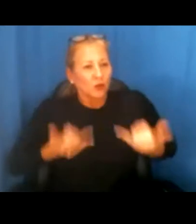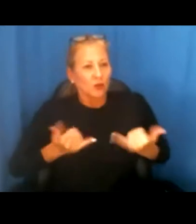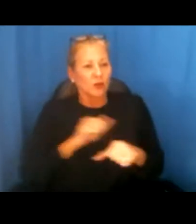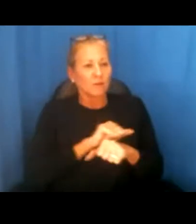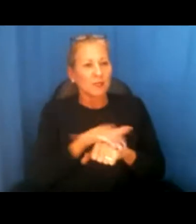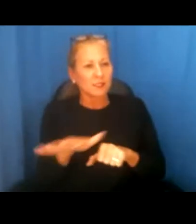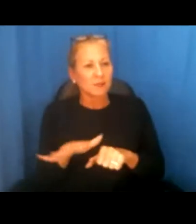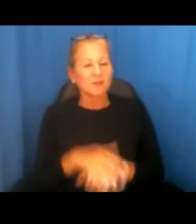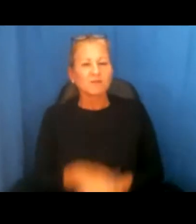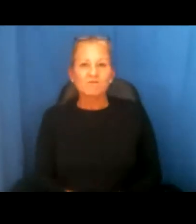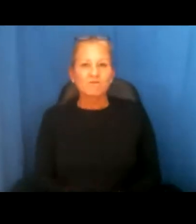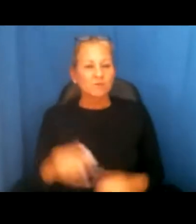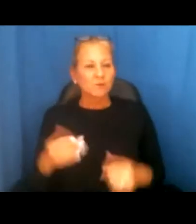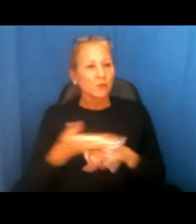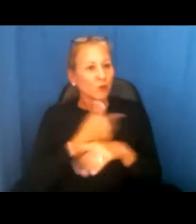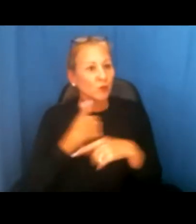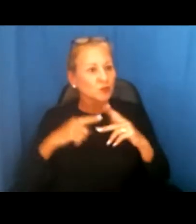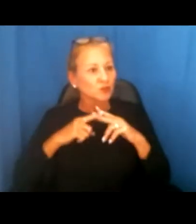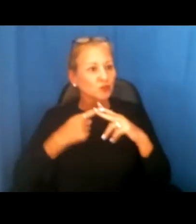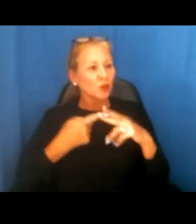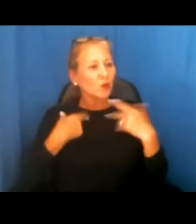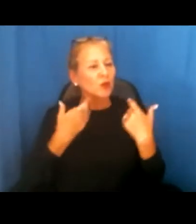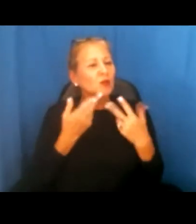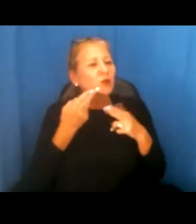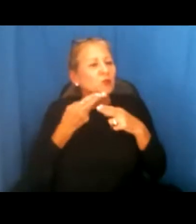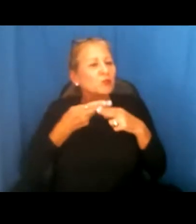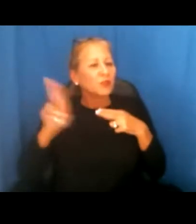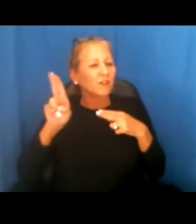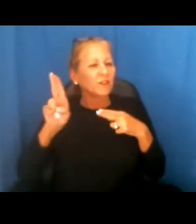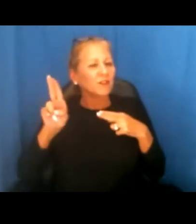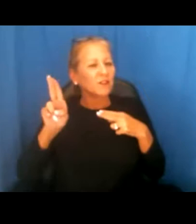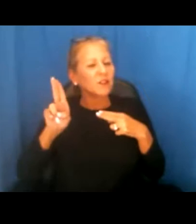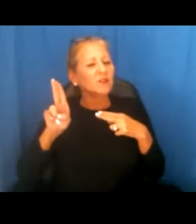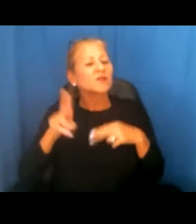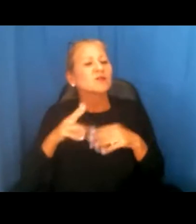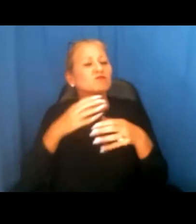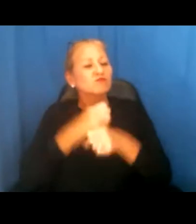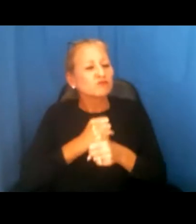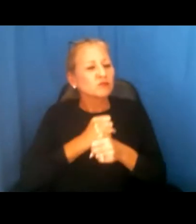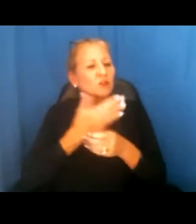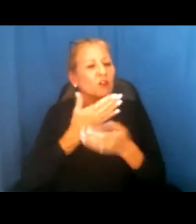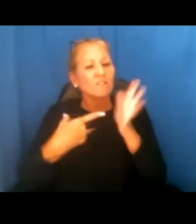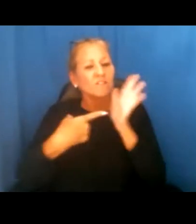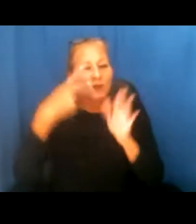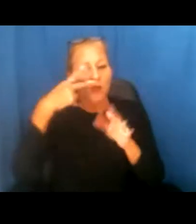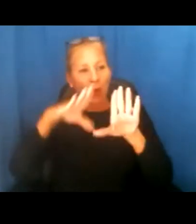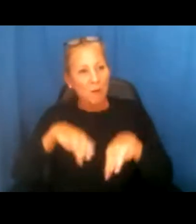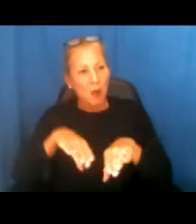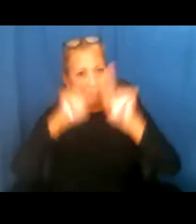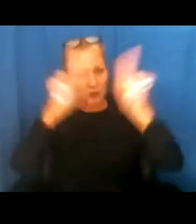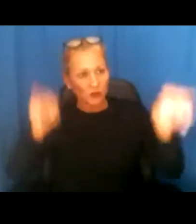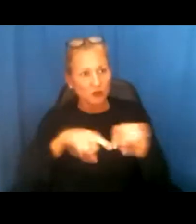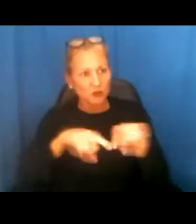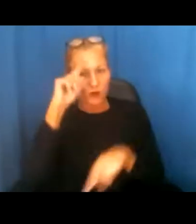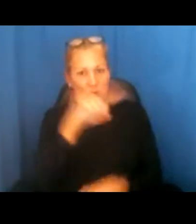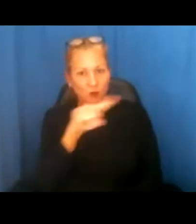Before we get started, I just want to go through a brief overview of the Zoom webinar features that we have at the bottom of your screen today